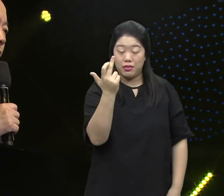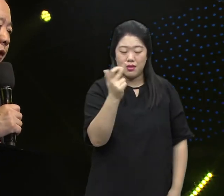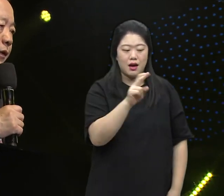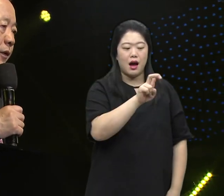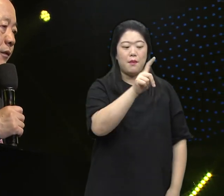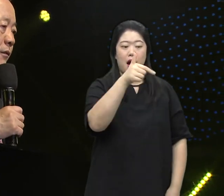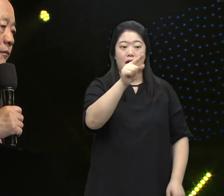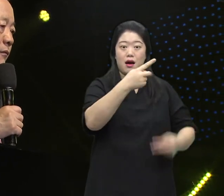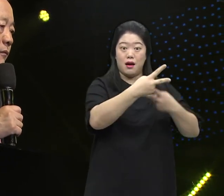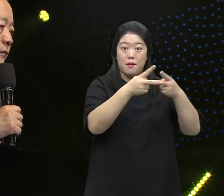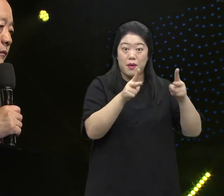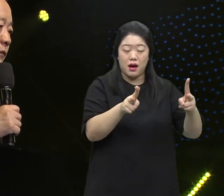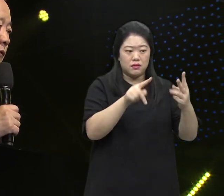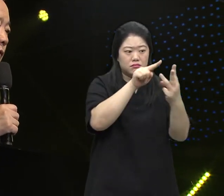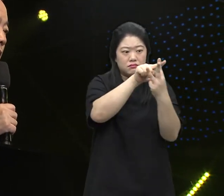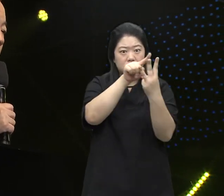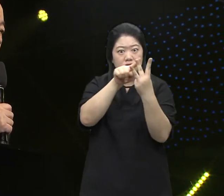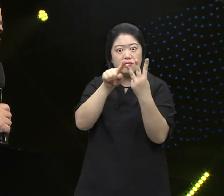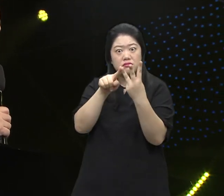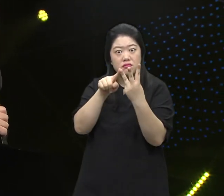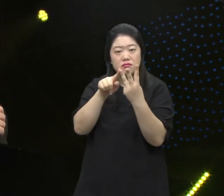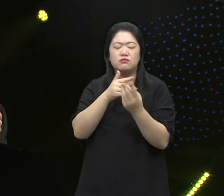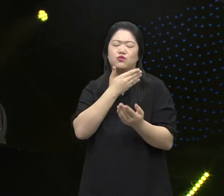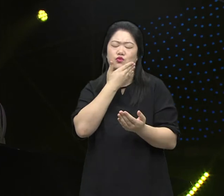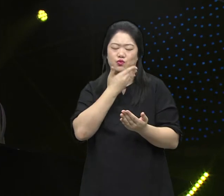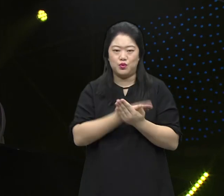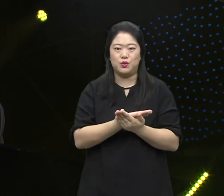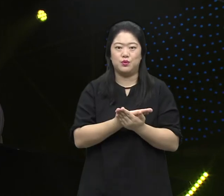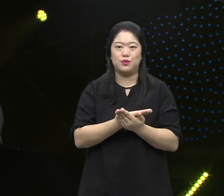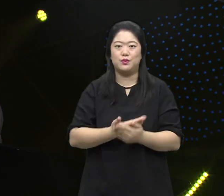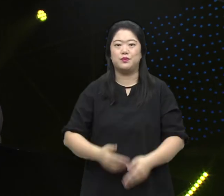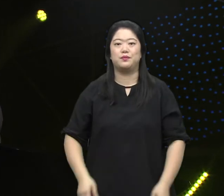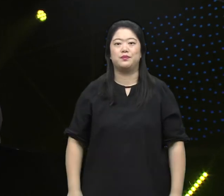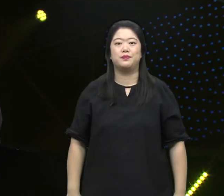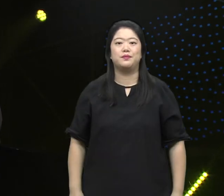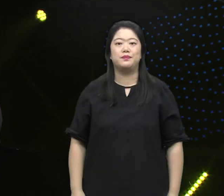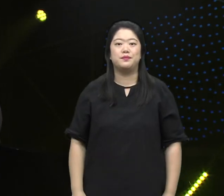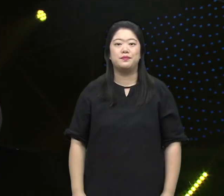And so Calvary, the Mount of Olives as well as Mark's upper room are very important words.